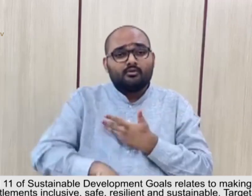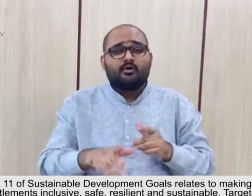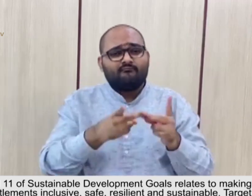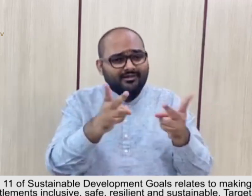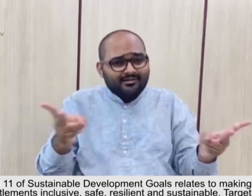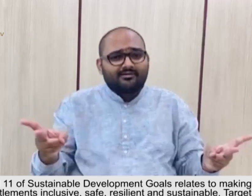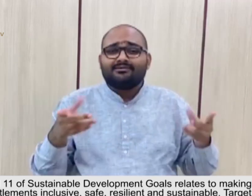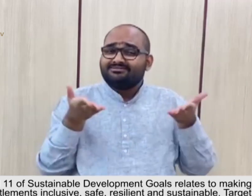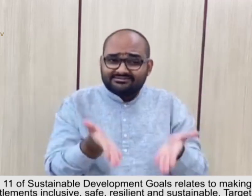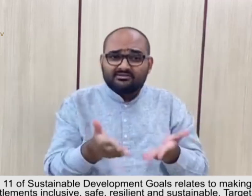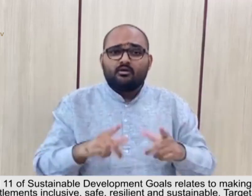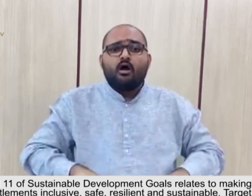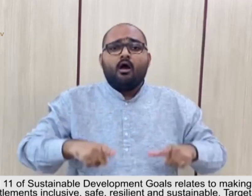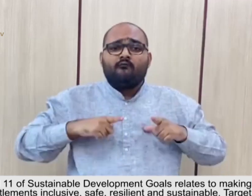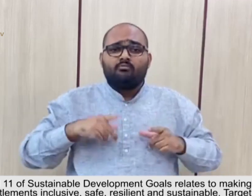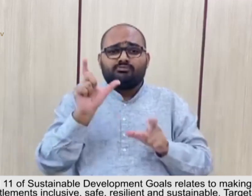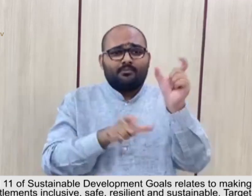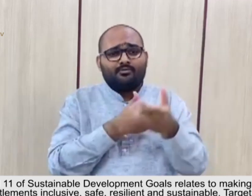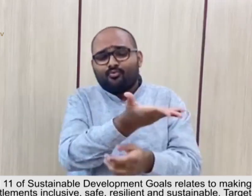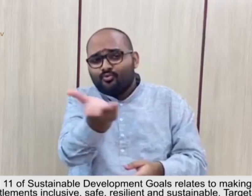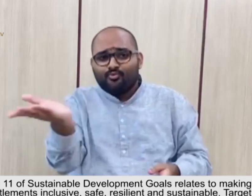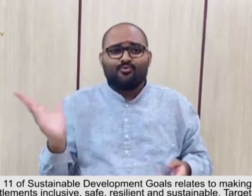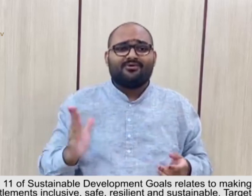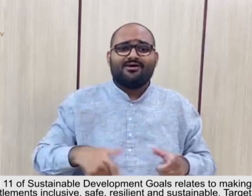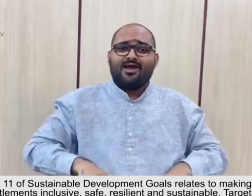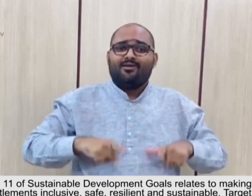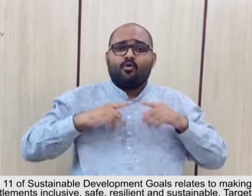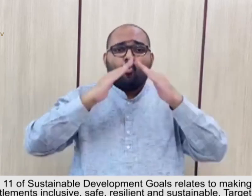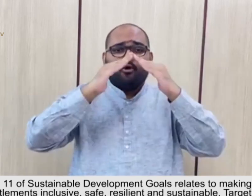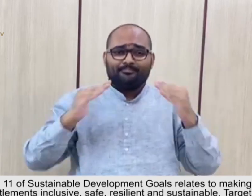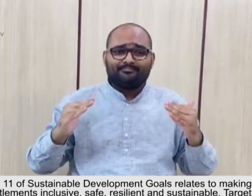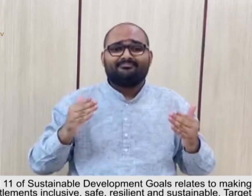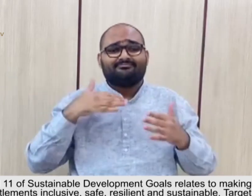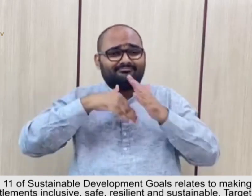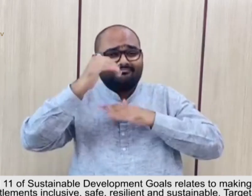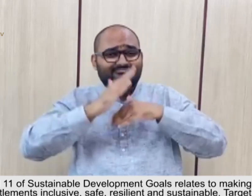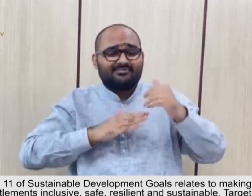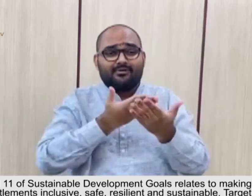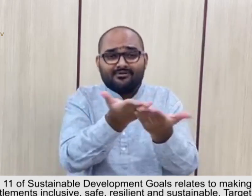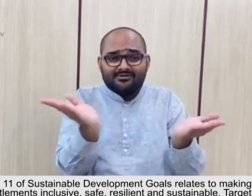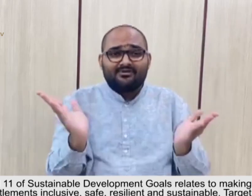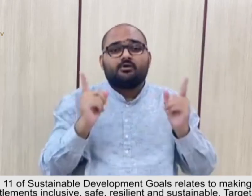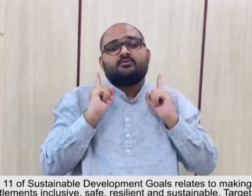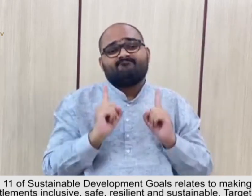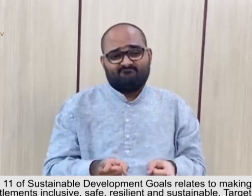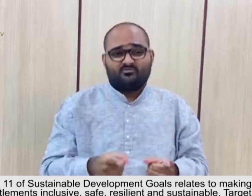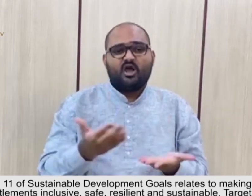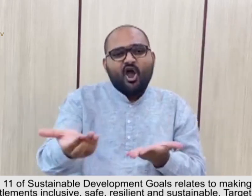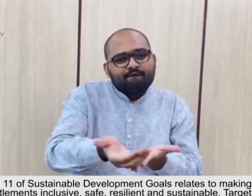human settlements inclusive, safe, resilient and